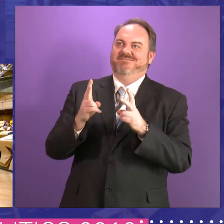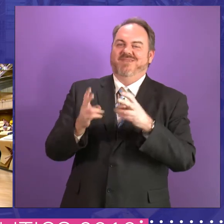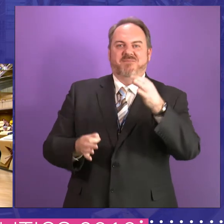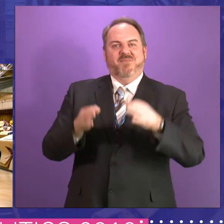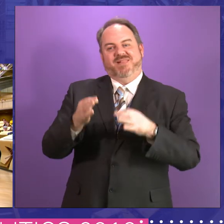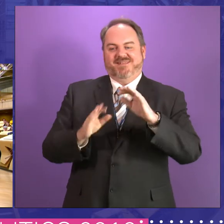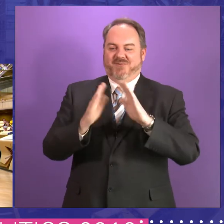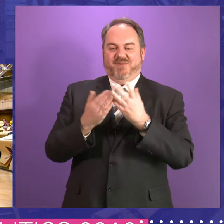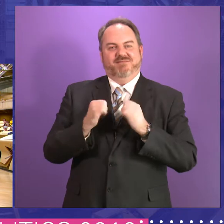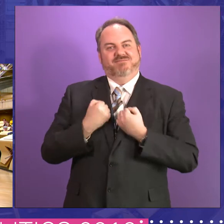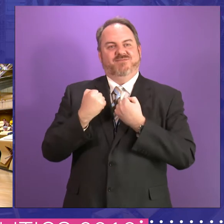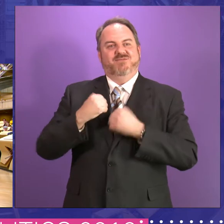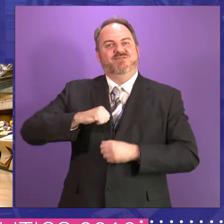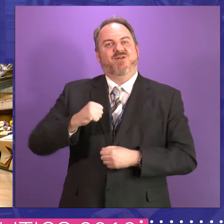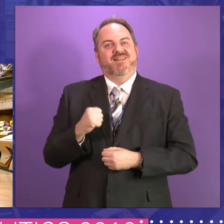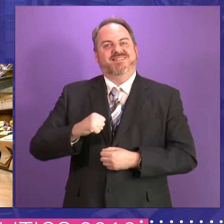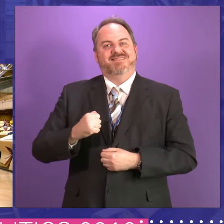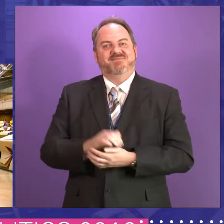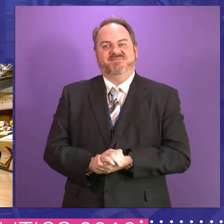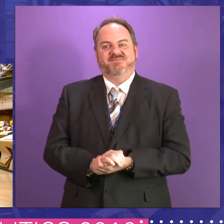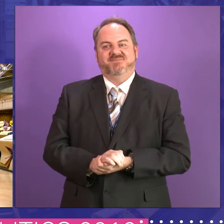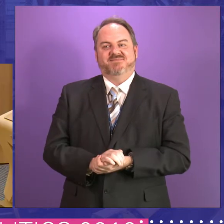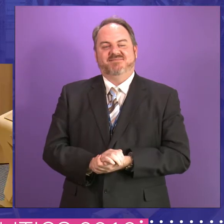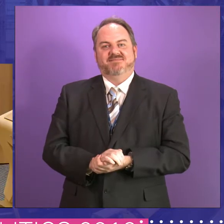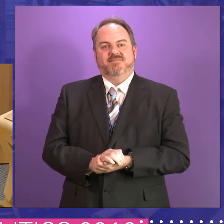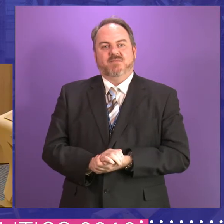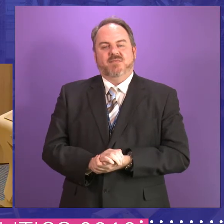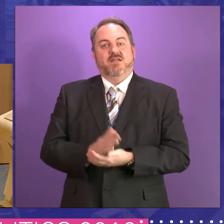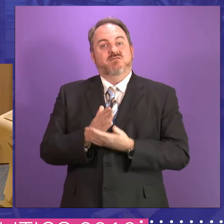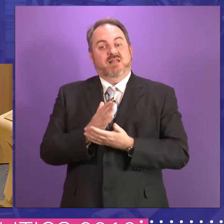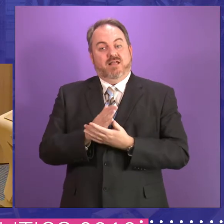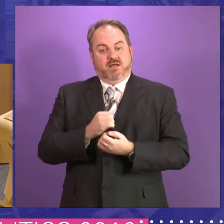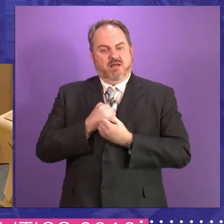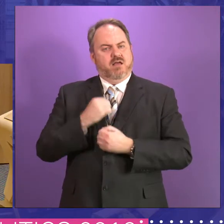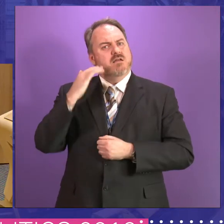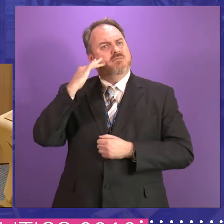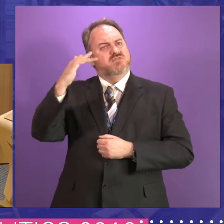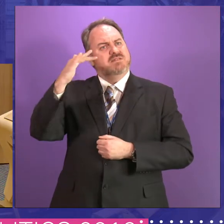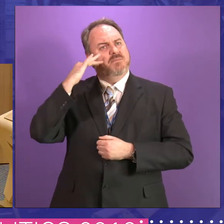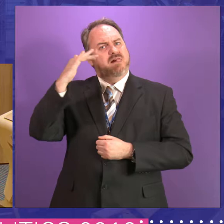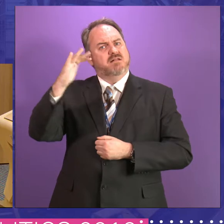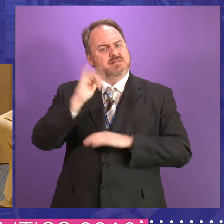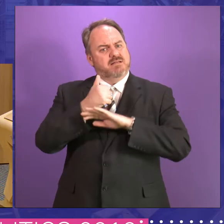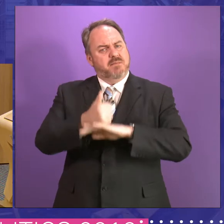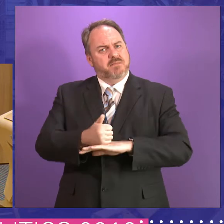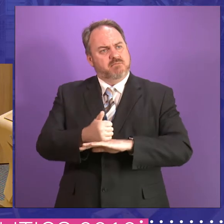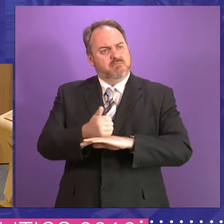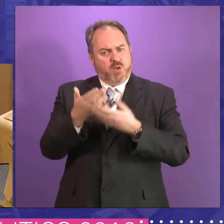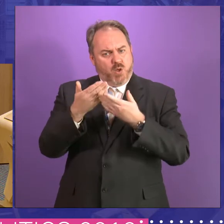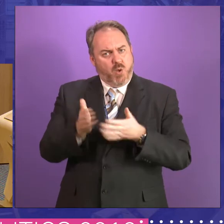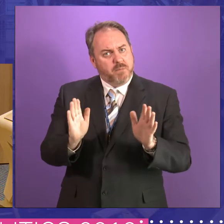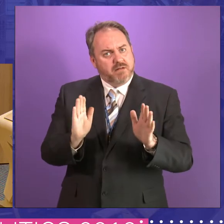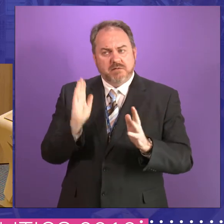I hope that's what we're going to explore tonight. We're going to talk about the principles on which the Parliament was founded. Openness and accessibility,